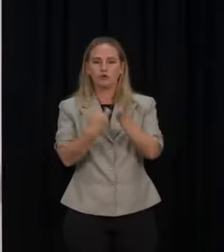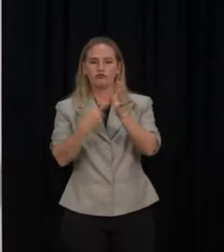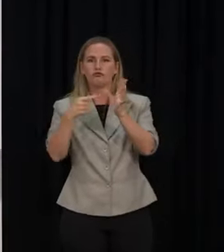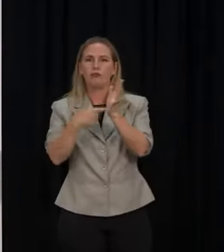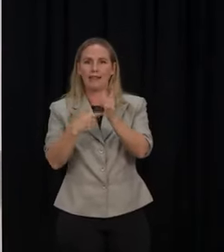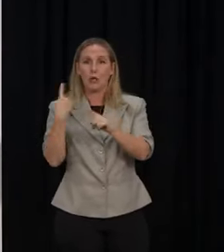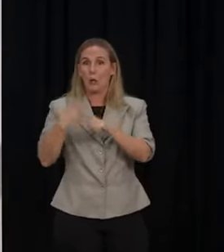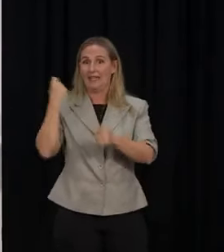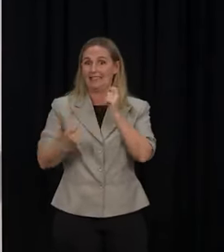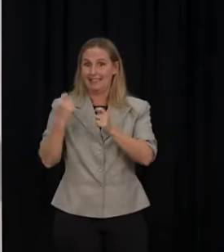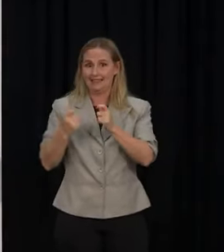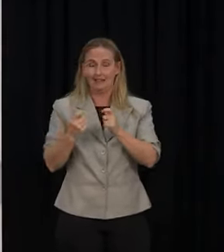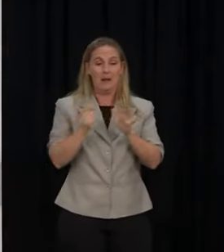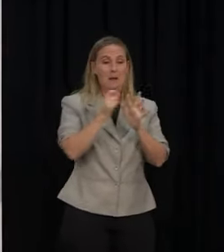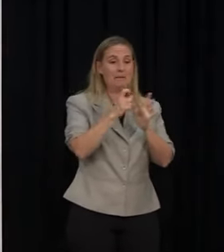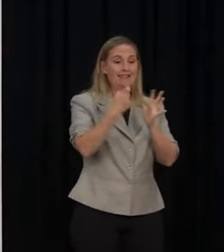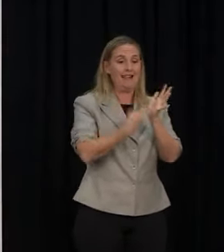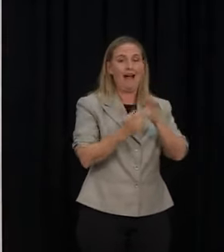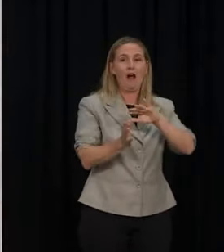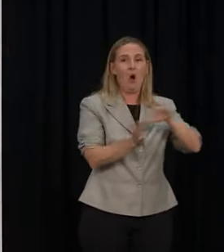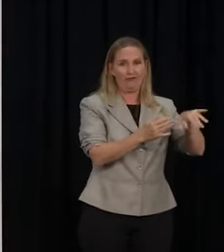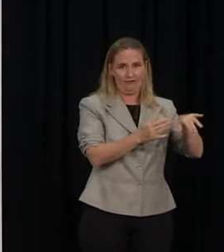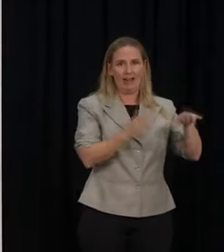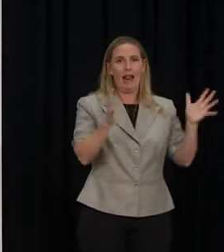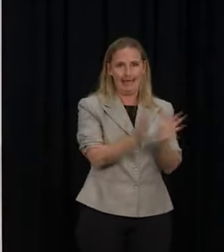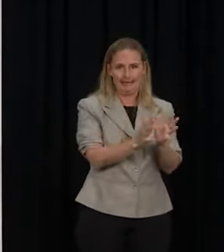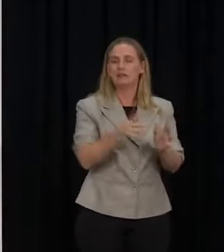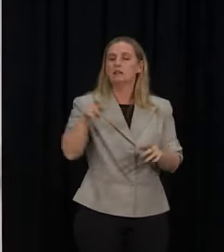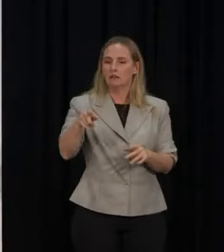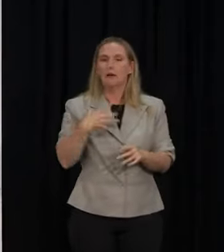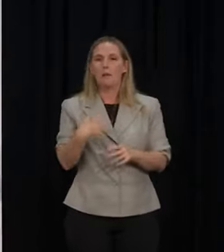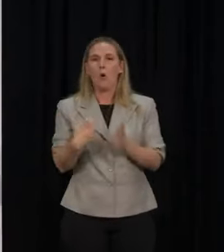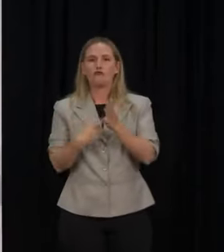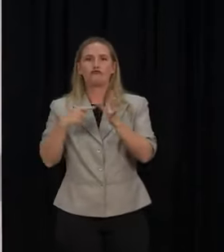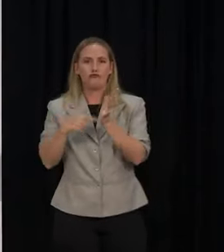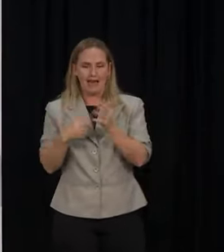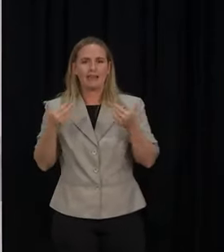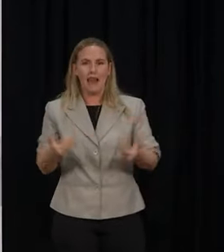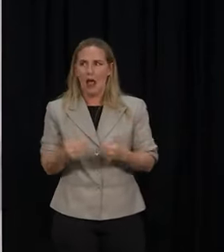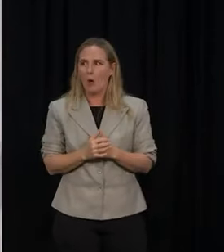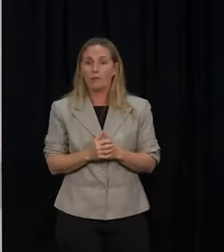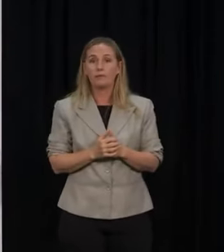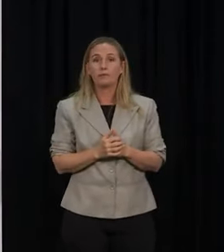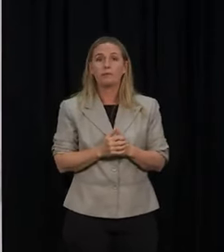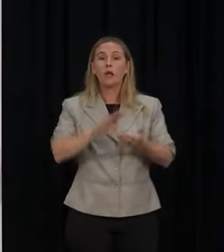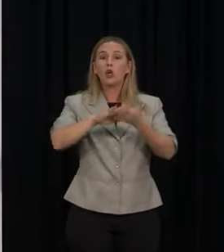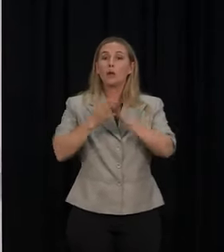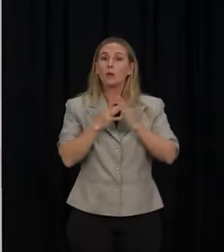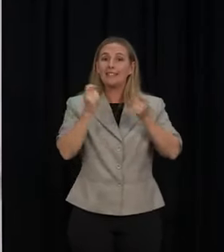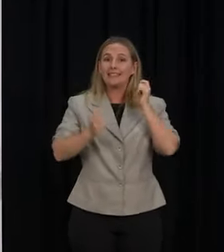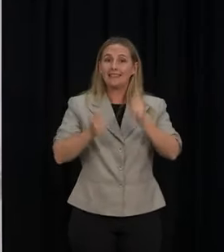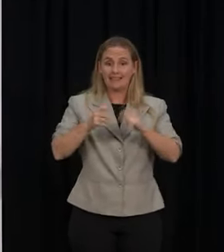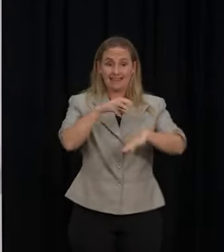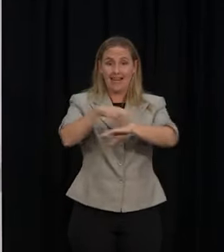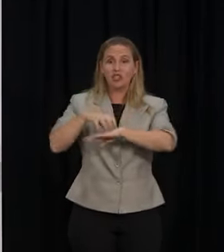those surveillance areas to take some, put some extra capacity in. And at our community testing stations, you'll see rapid antigen tests used